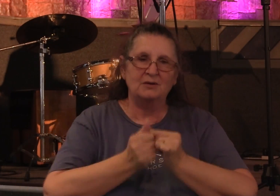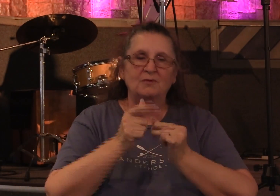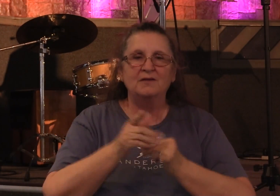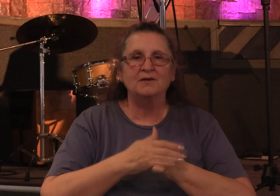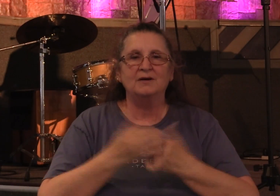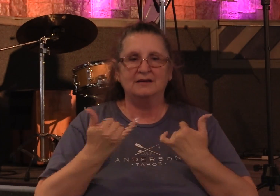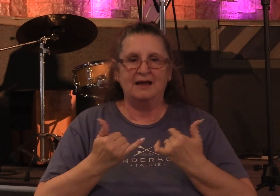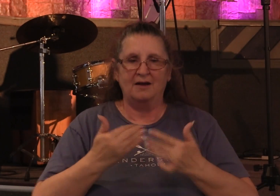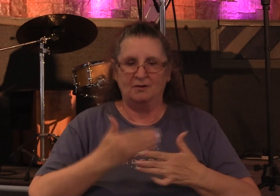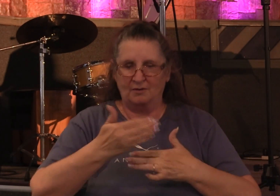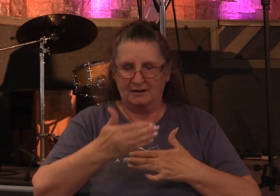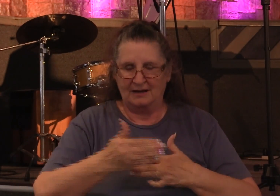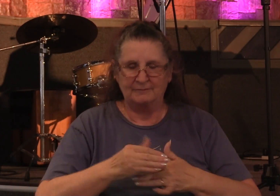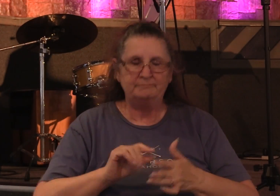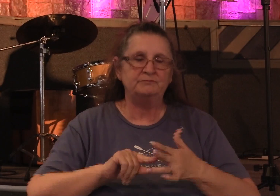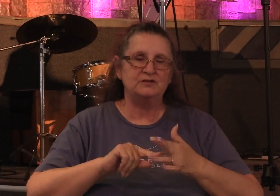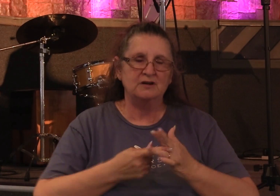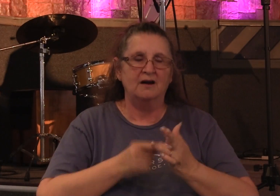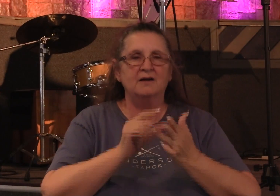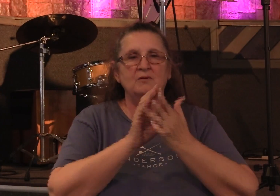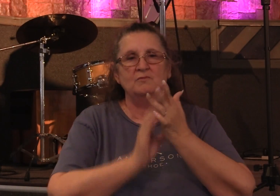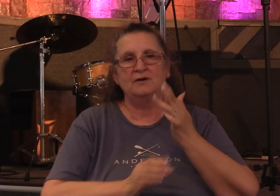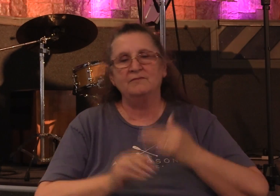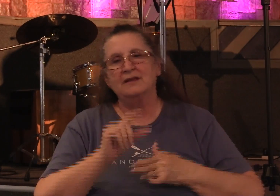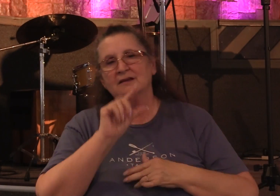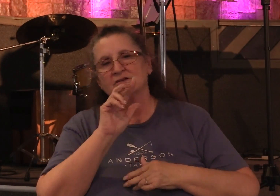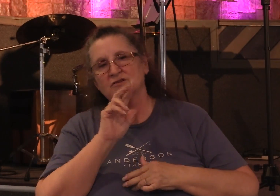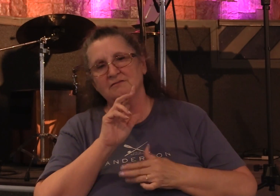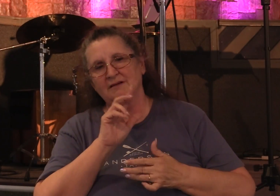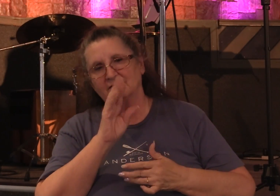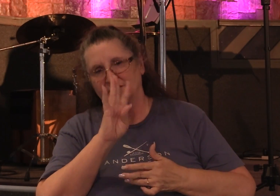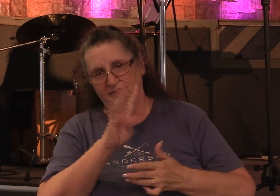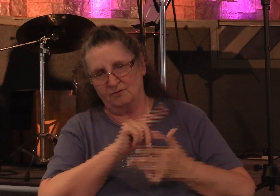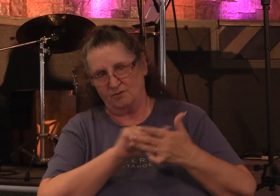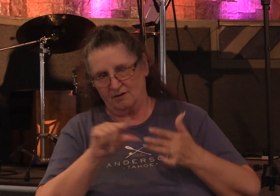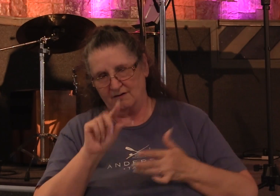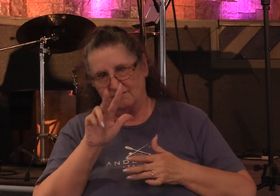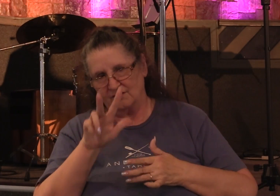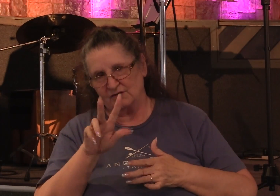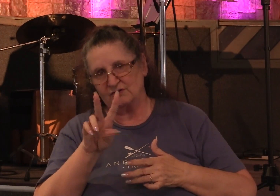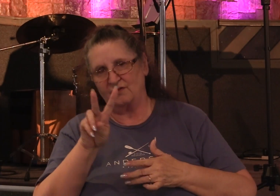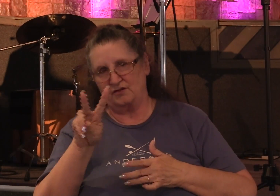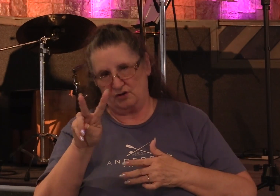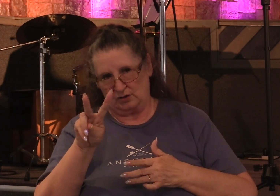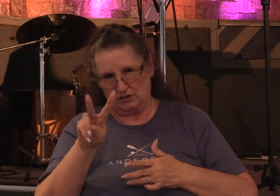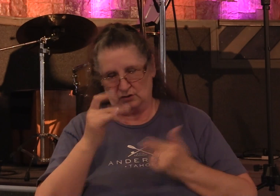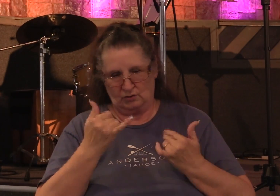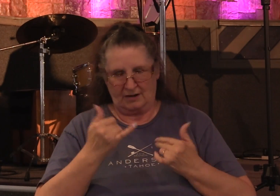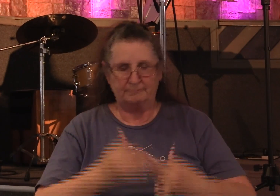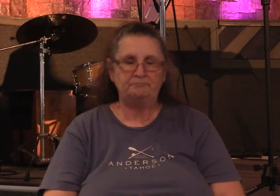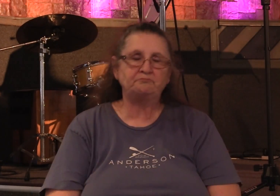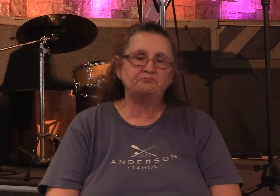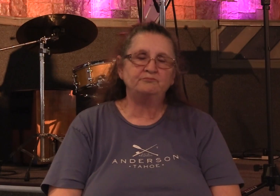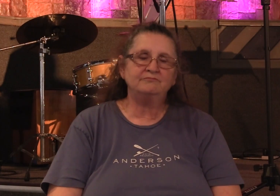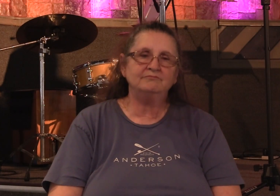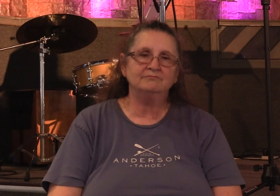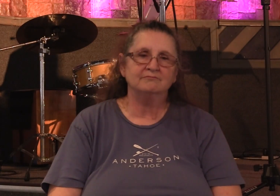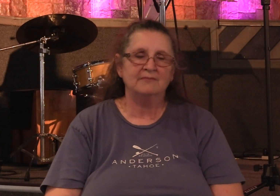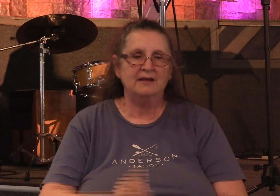go ahead and we'll pick it up back where we left off, beginning in Acts 4, verse 32. Dr. Luke tells